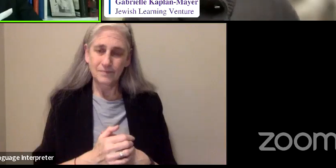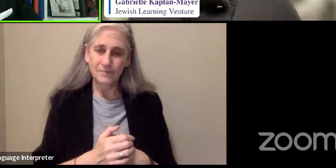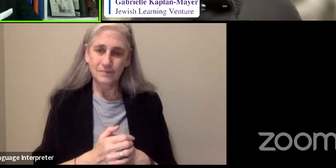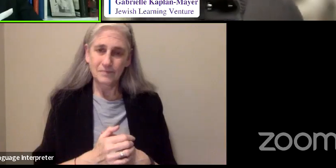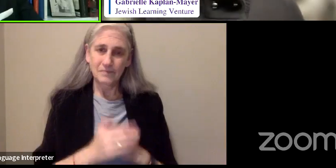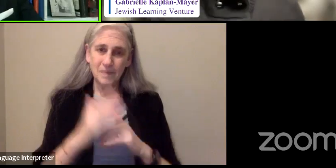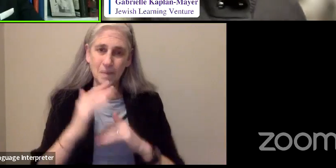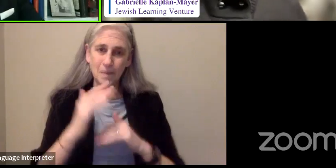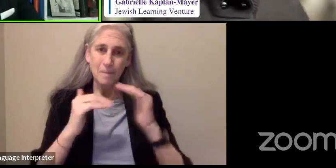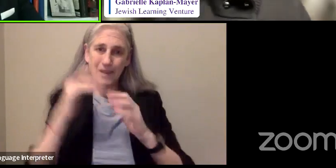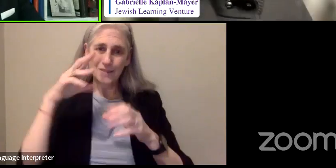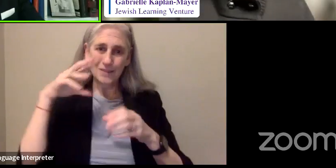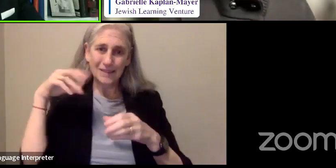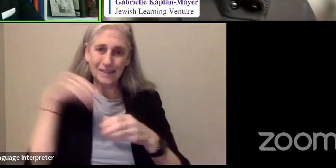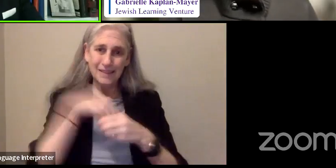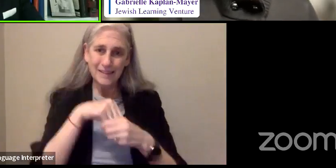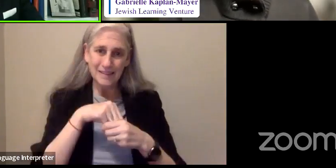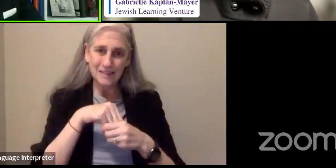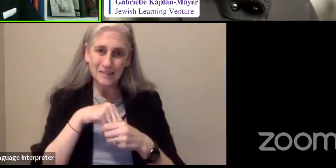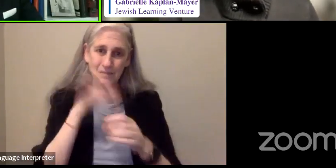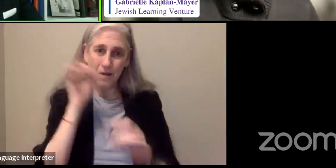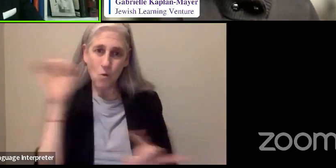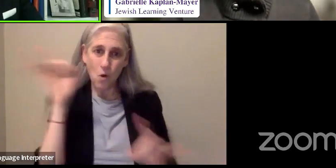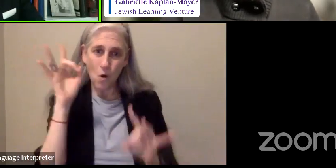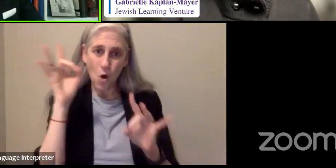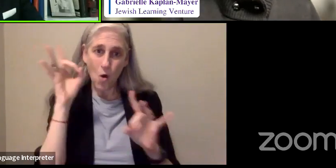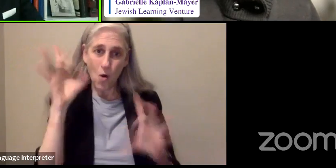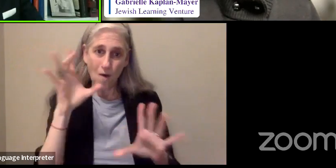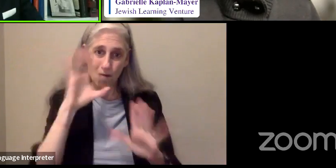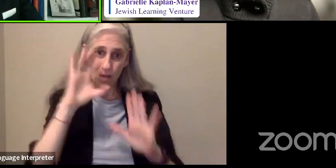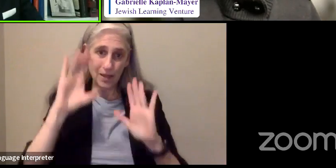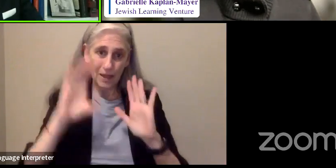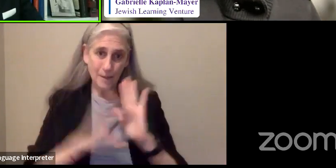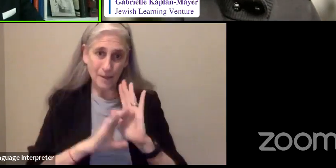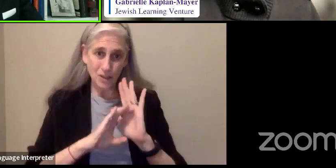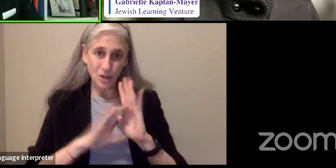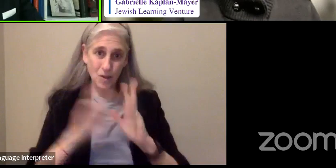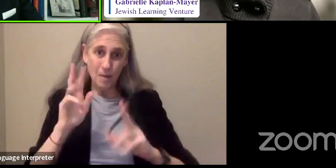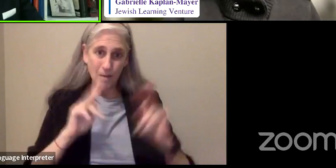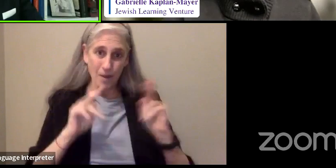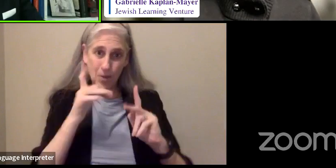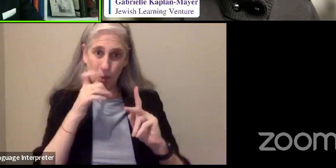very, very terrible images of blind people.